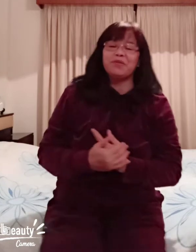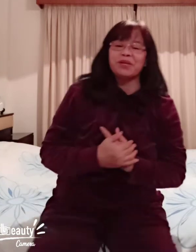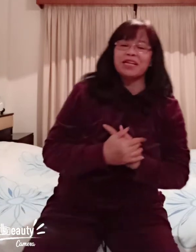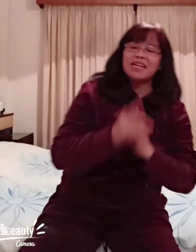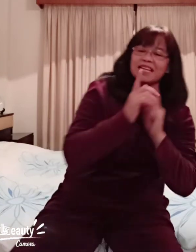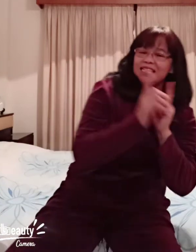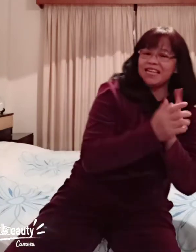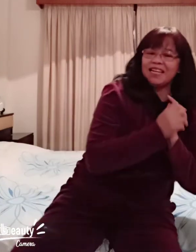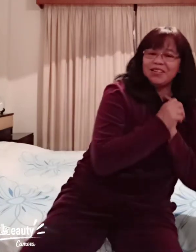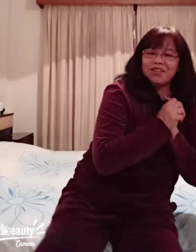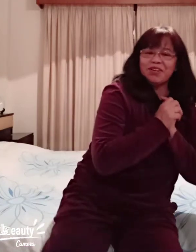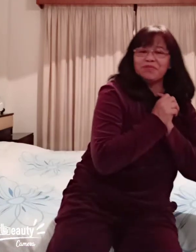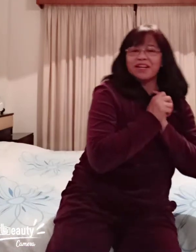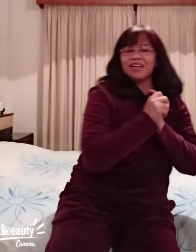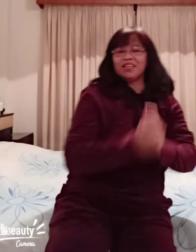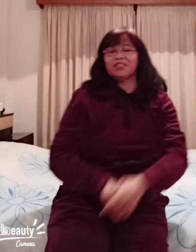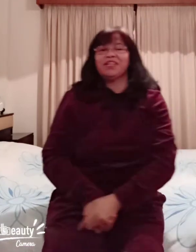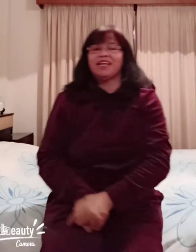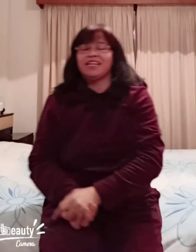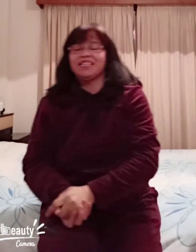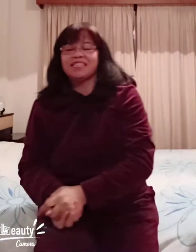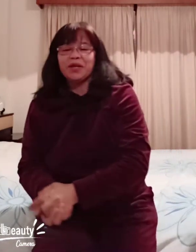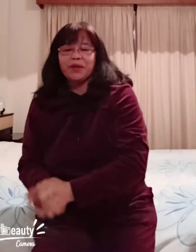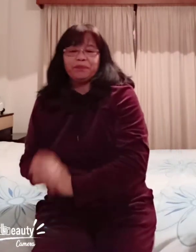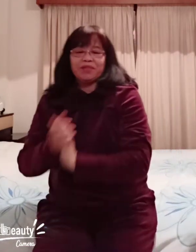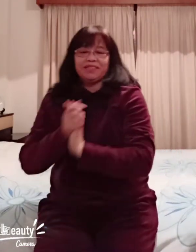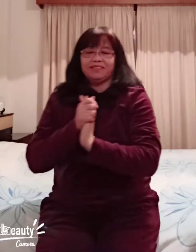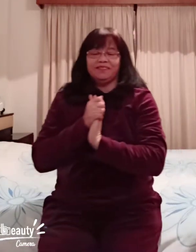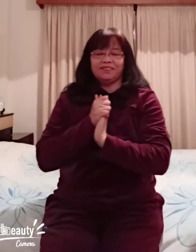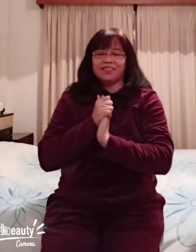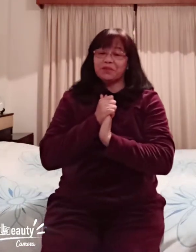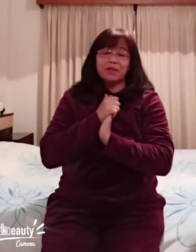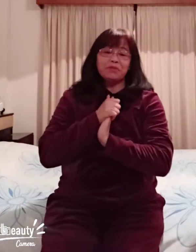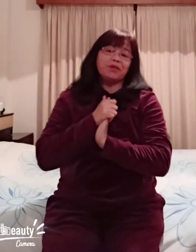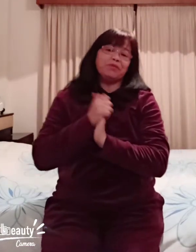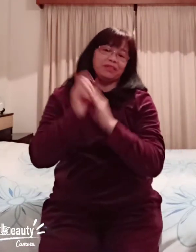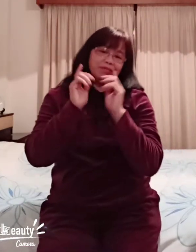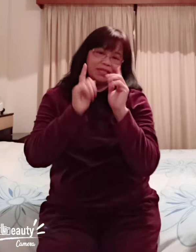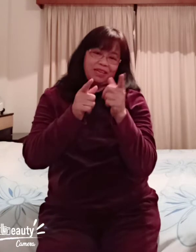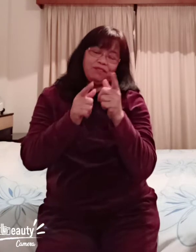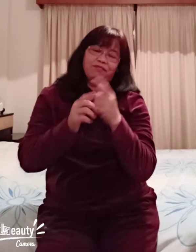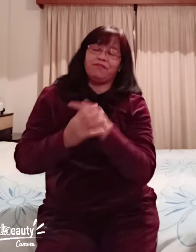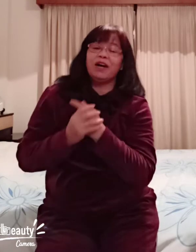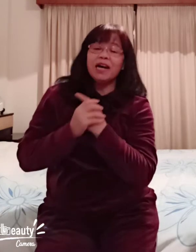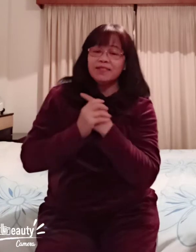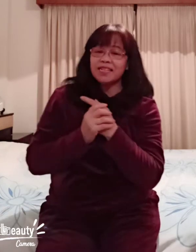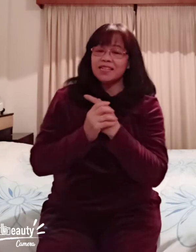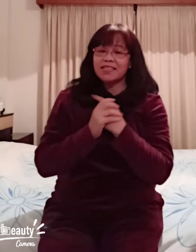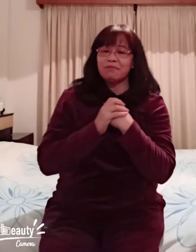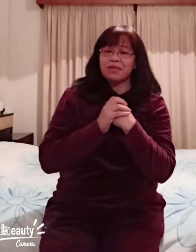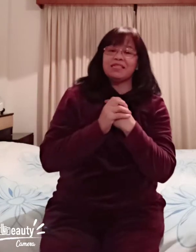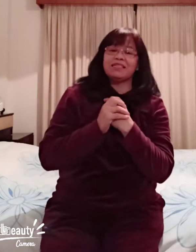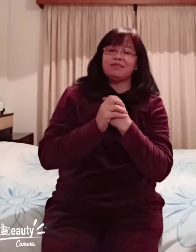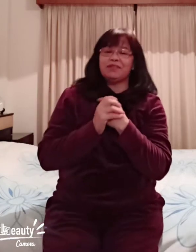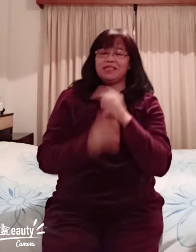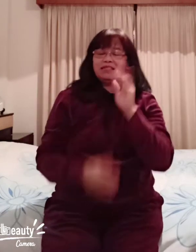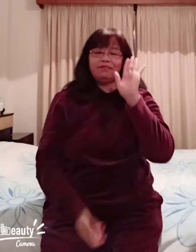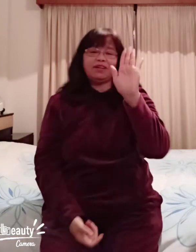isali nyo na yung mga anak nyo guys um the Gr hesitantly receive five thousand pesos plus five